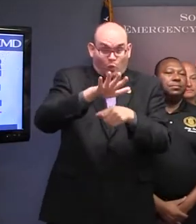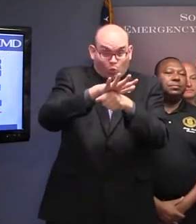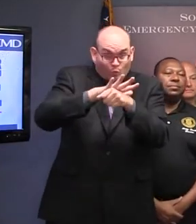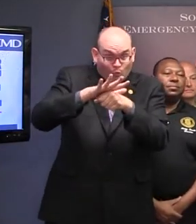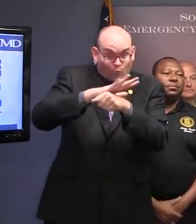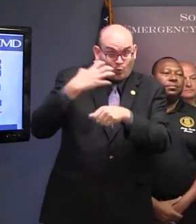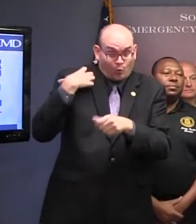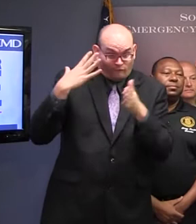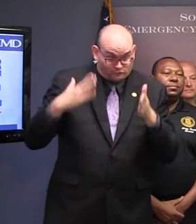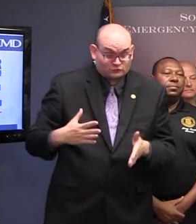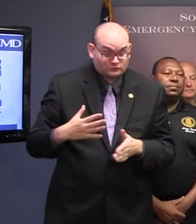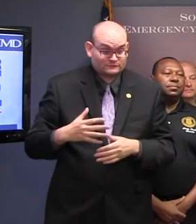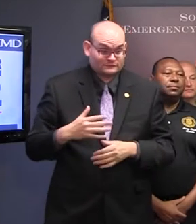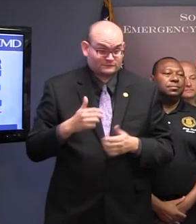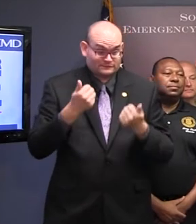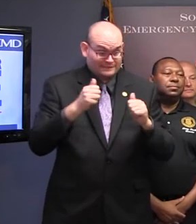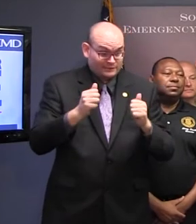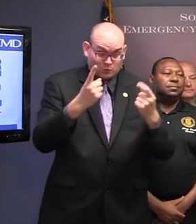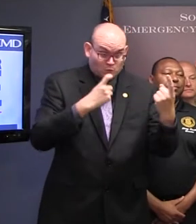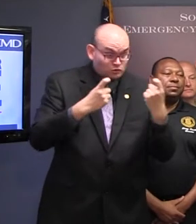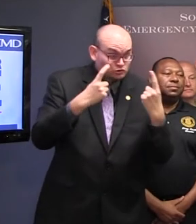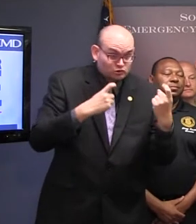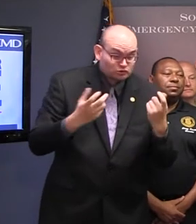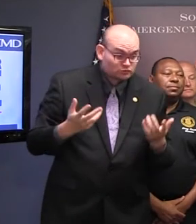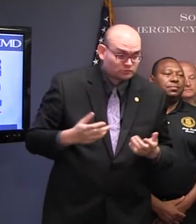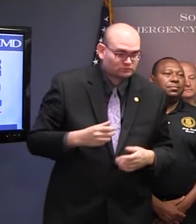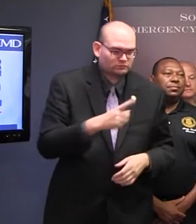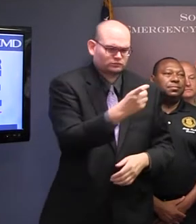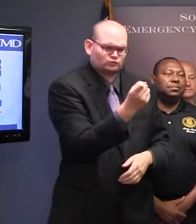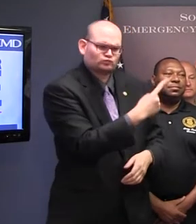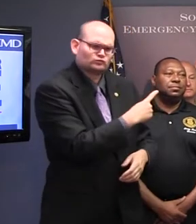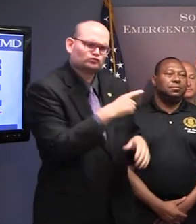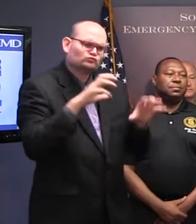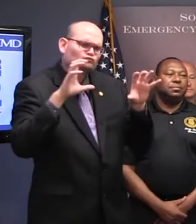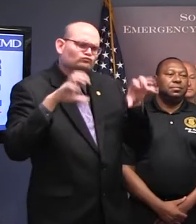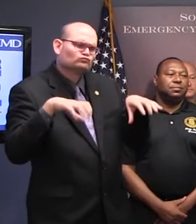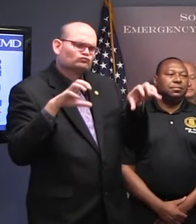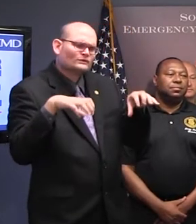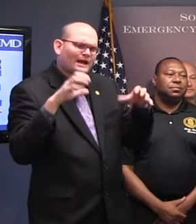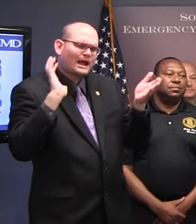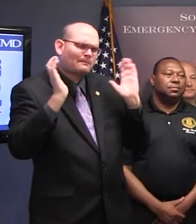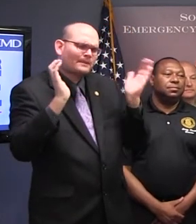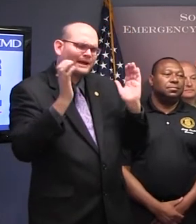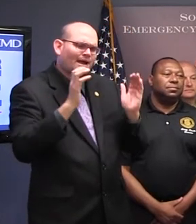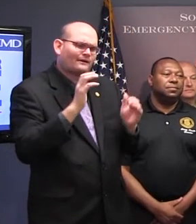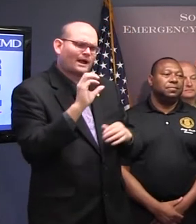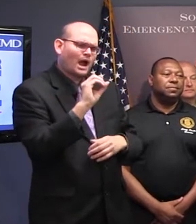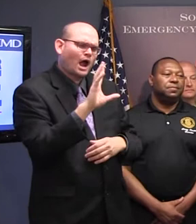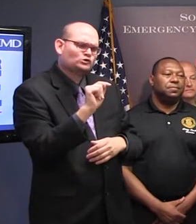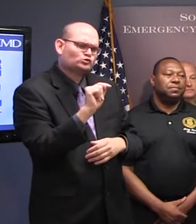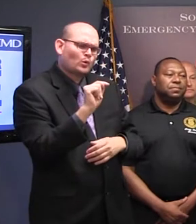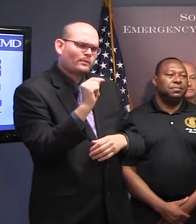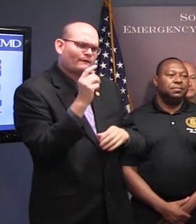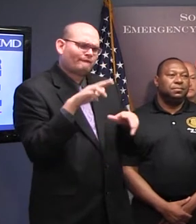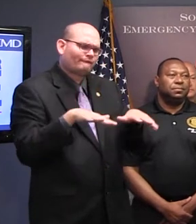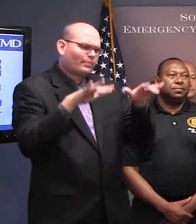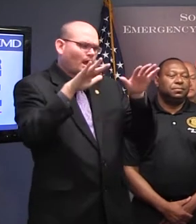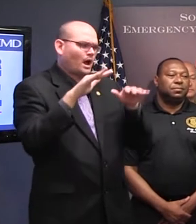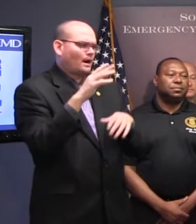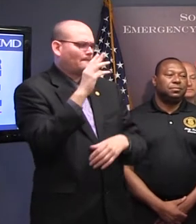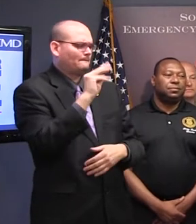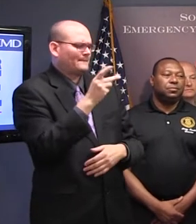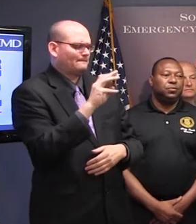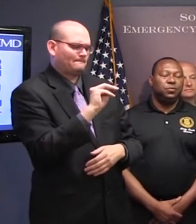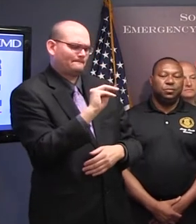National Weather Service? Sir, can you talk about rainfall and how it compares to the October flood or even Hurricane Matthew last year?